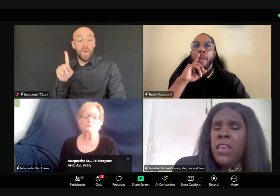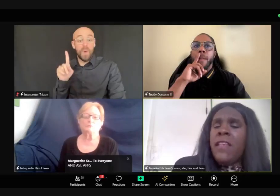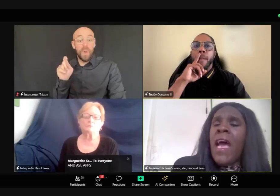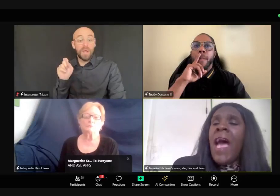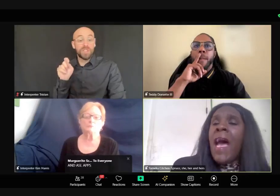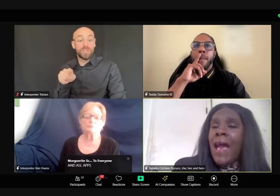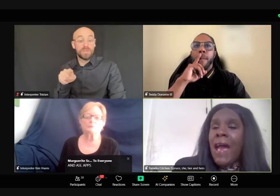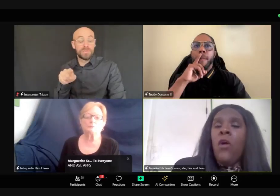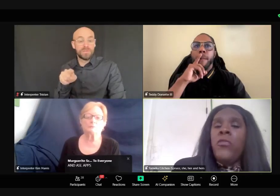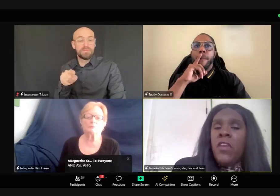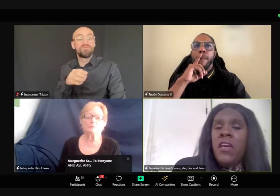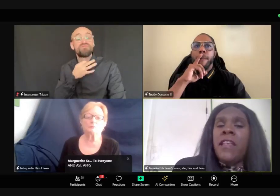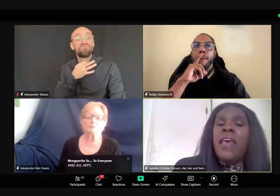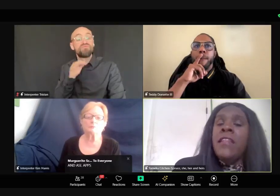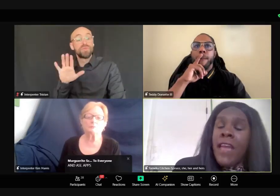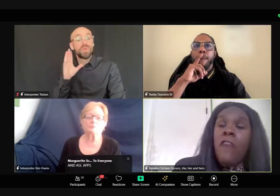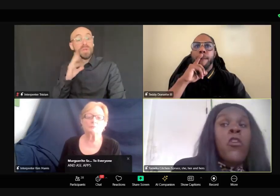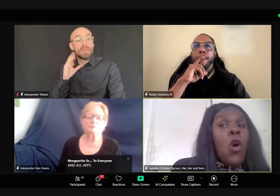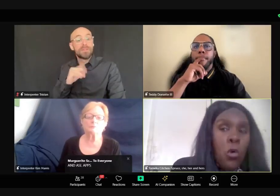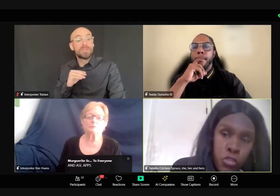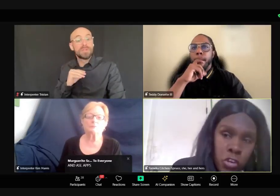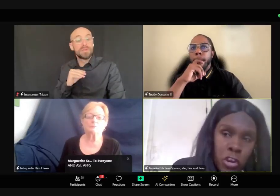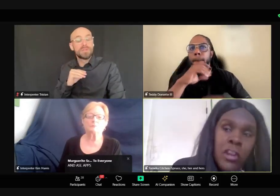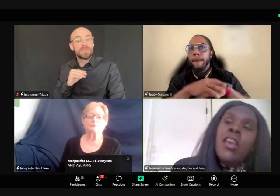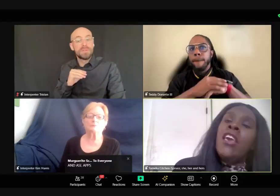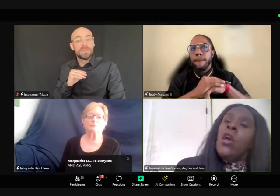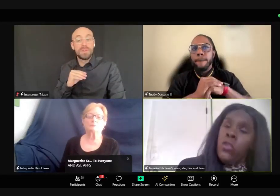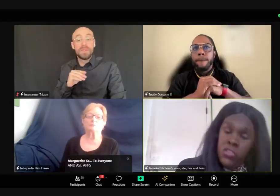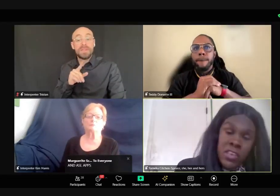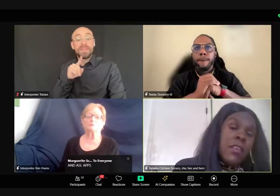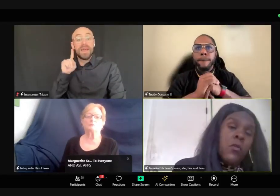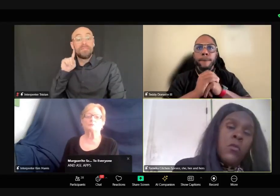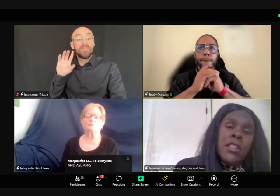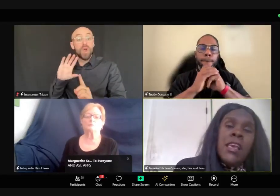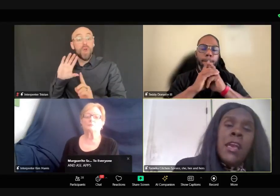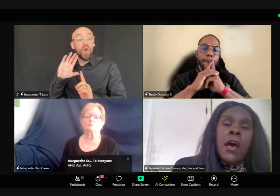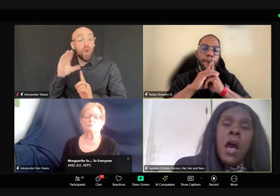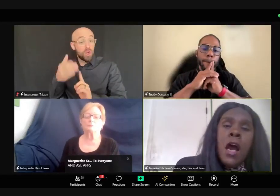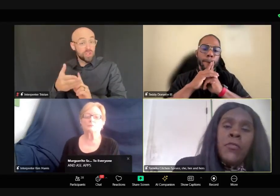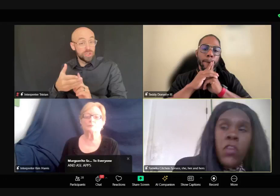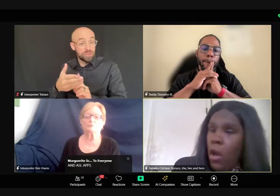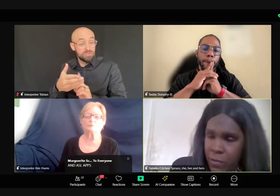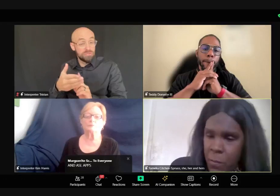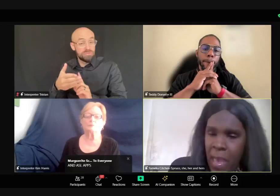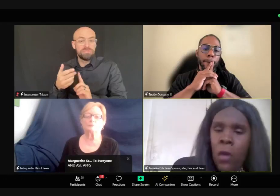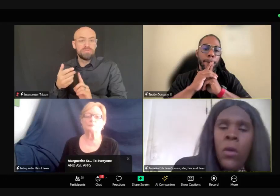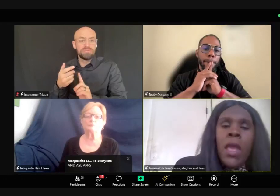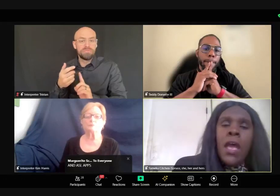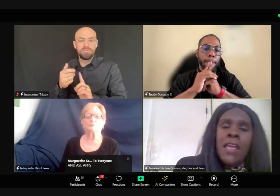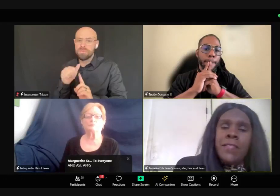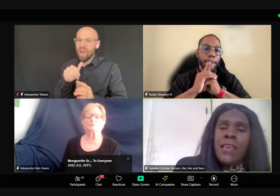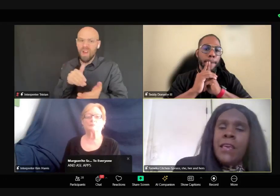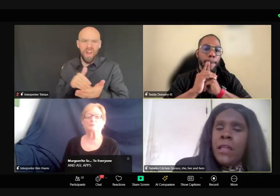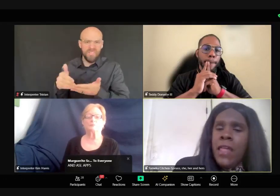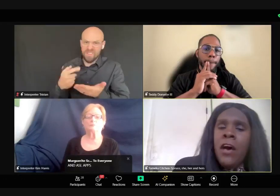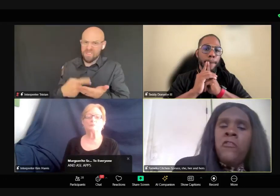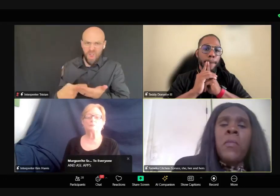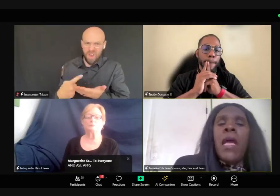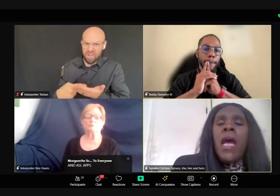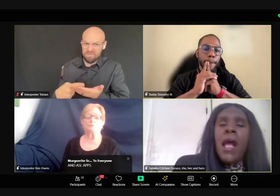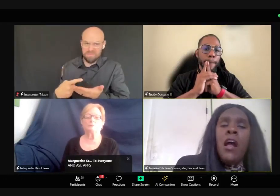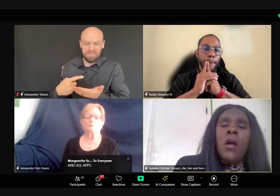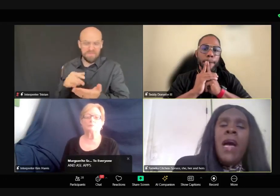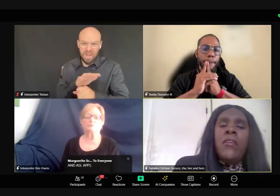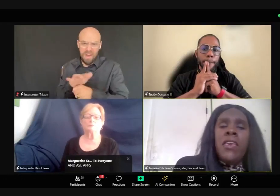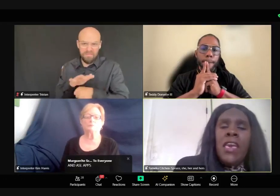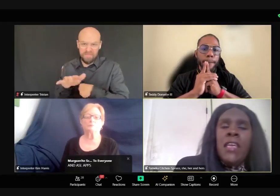experience, how does deaf culture, which isn't really talked about, I think enough,